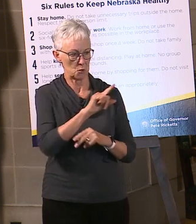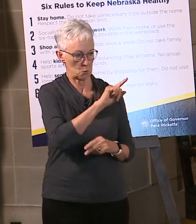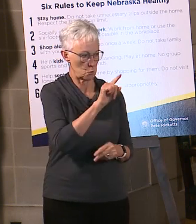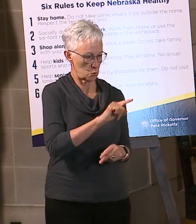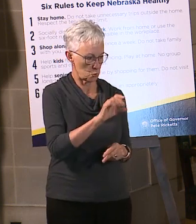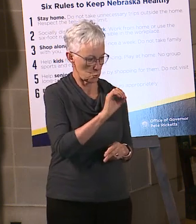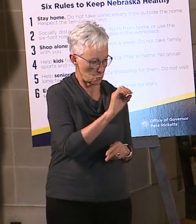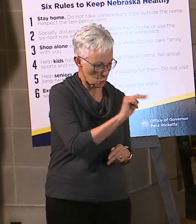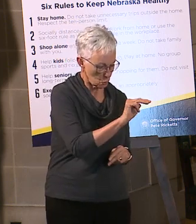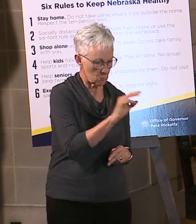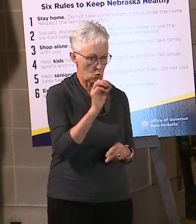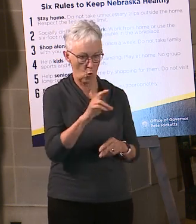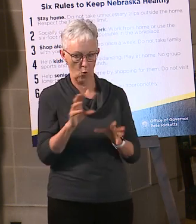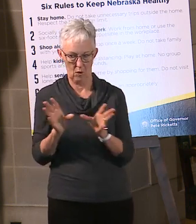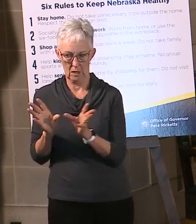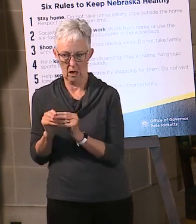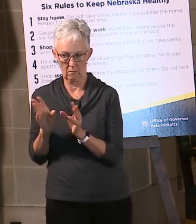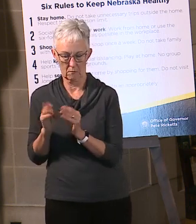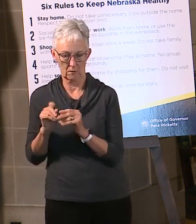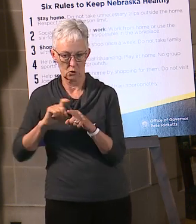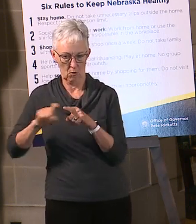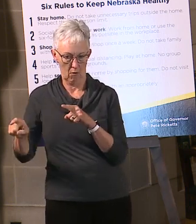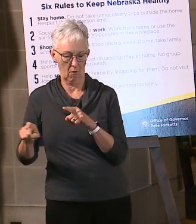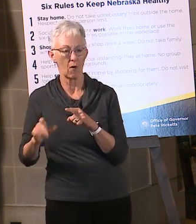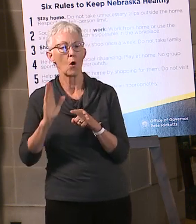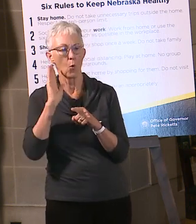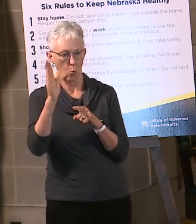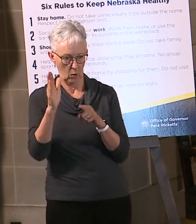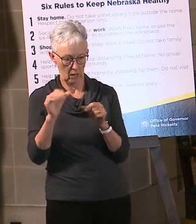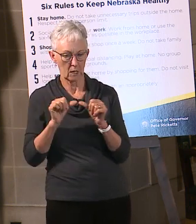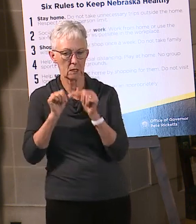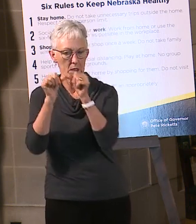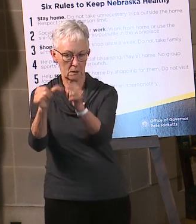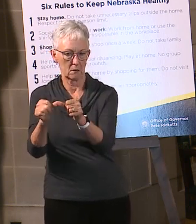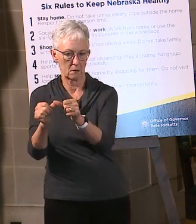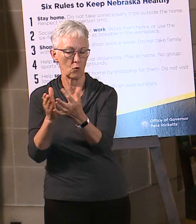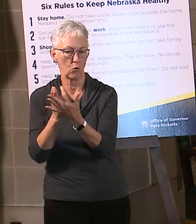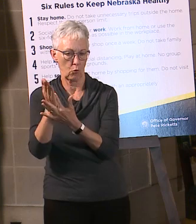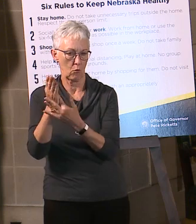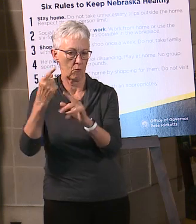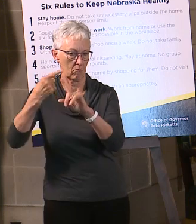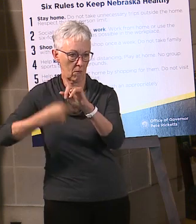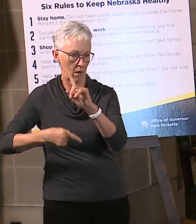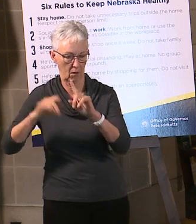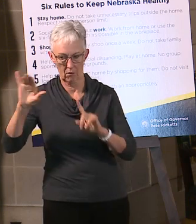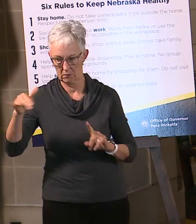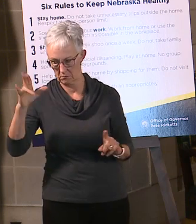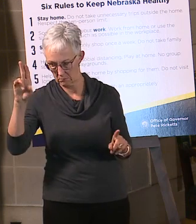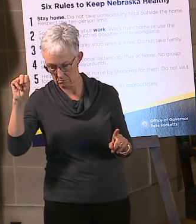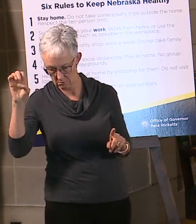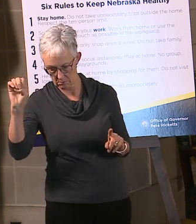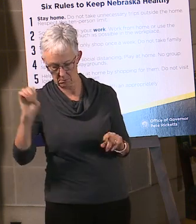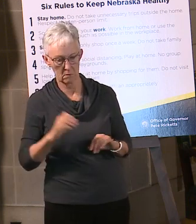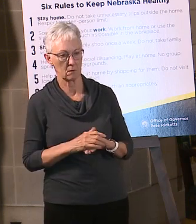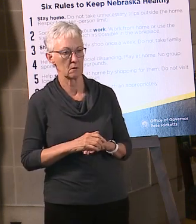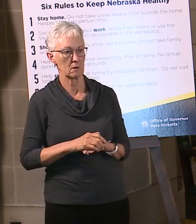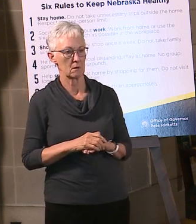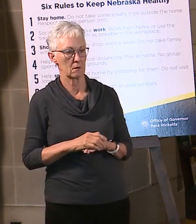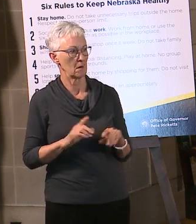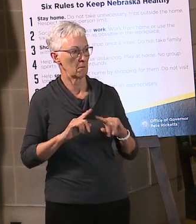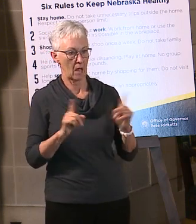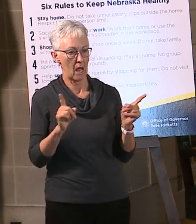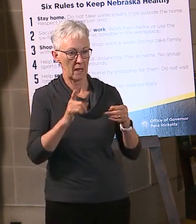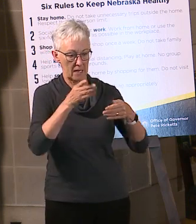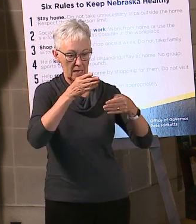people to be able to dial into that. We will be extending that through the month of June. However, I want to let everybody know that it will not be extended